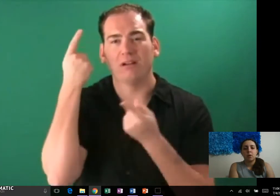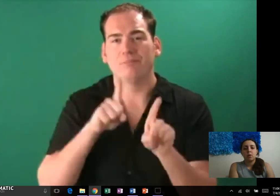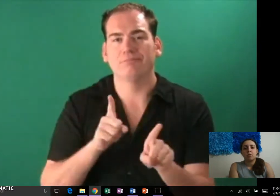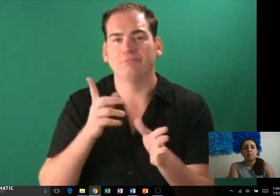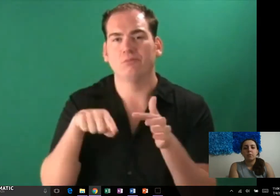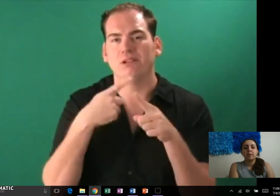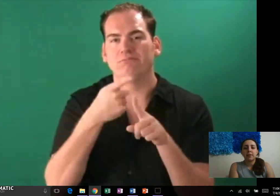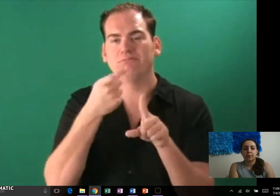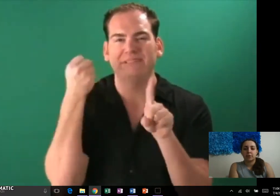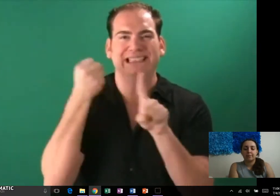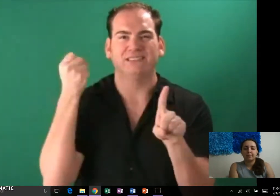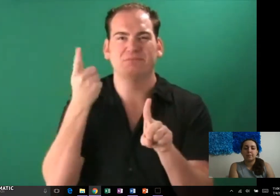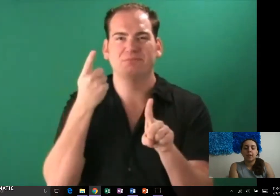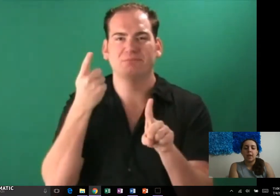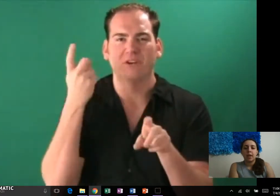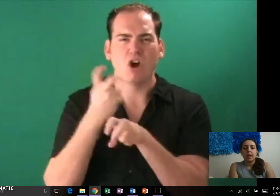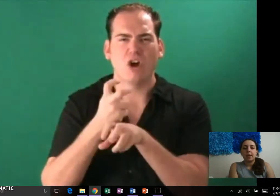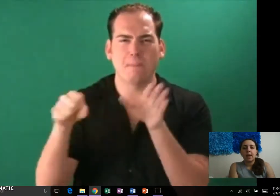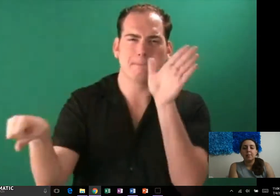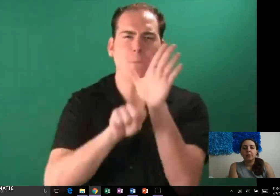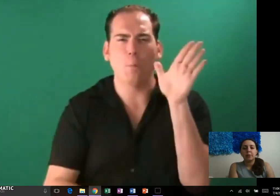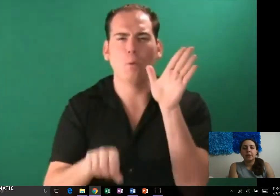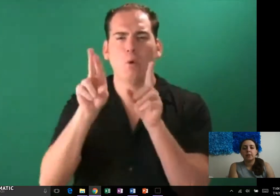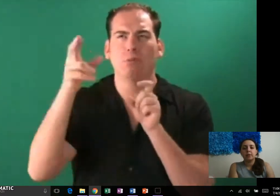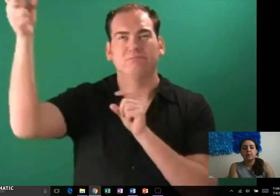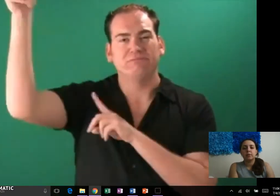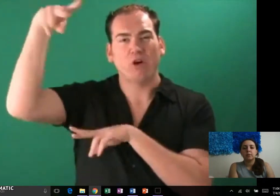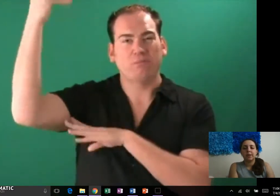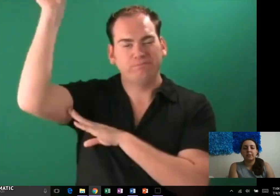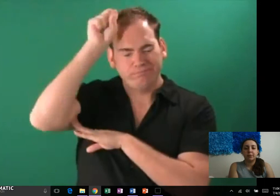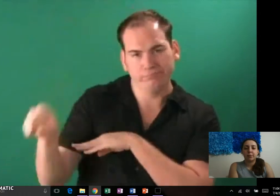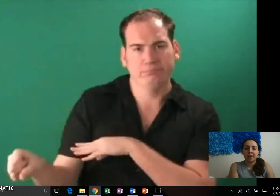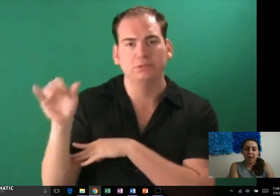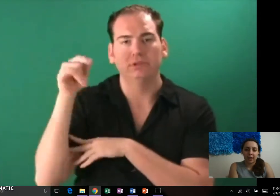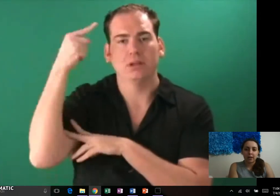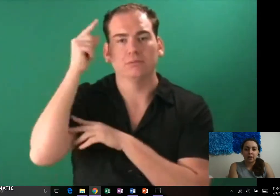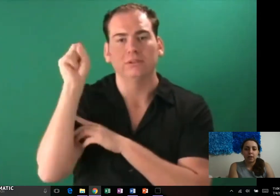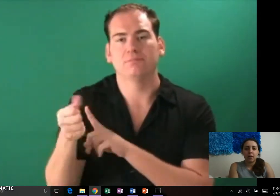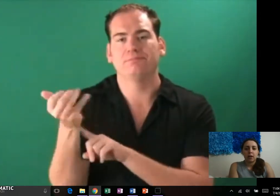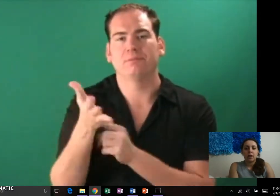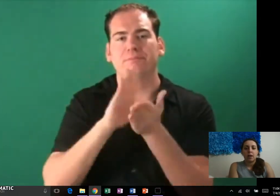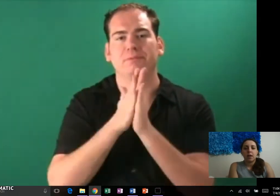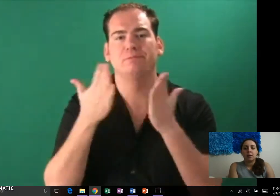what is concussion? it happens when someone gets a blow to the head and